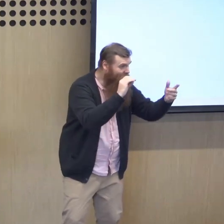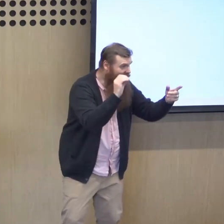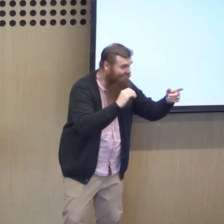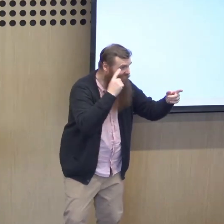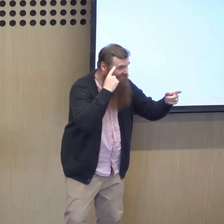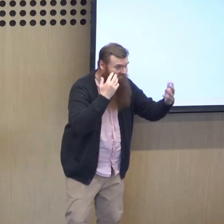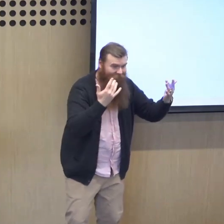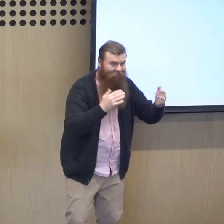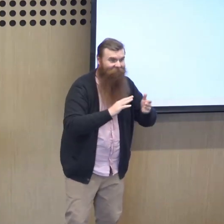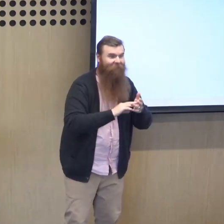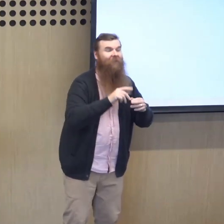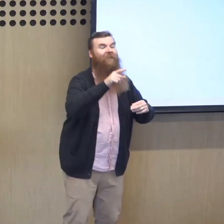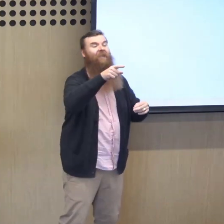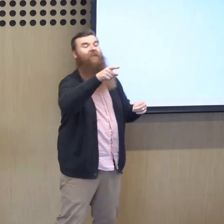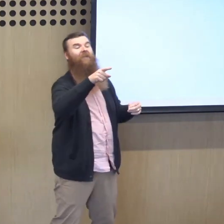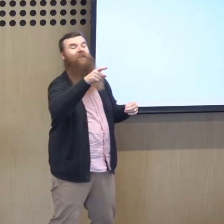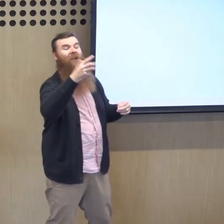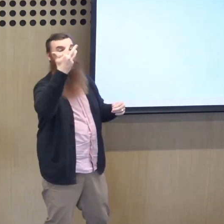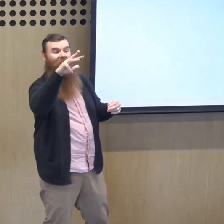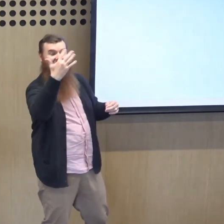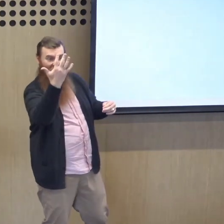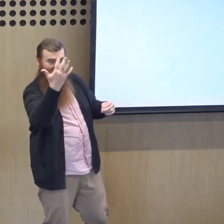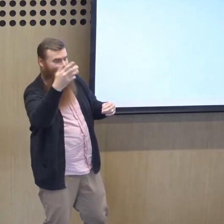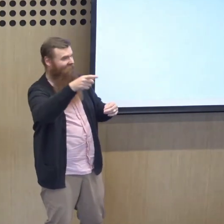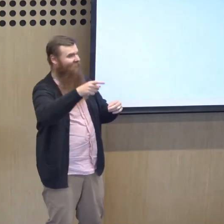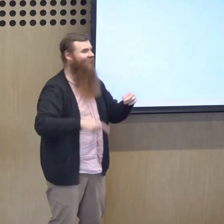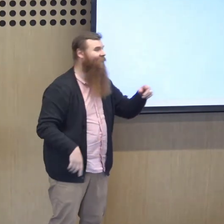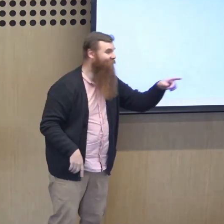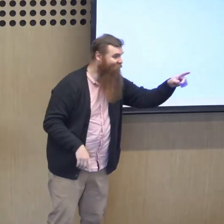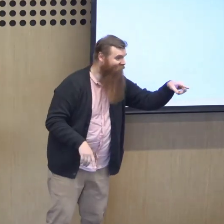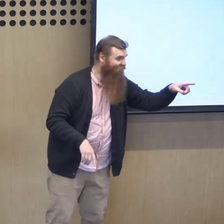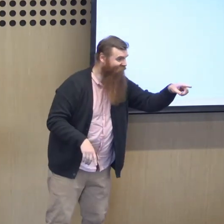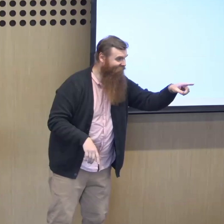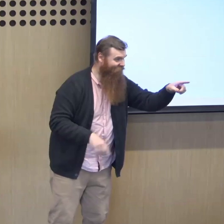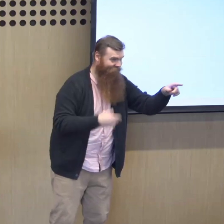Any idea what percentage of people are born deaf to hearing parents?